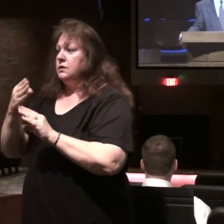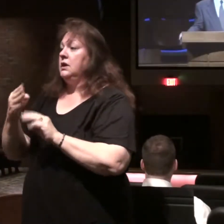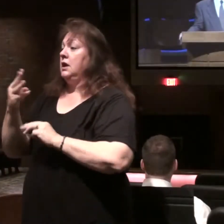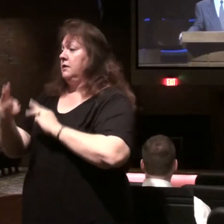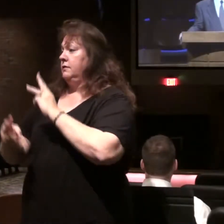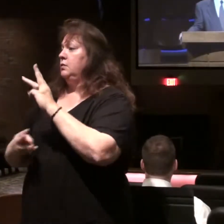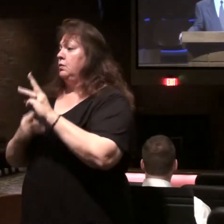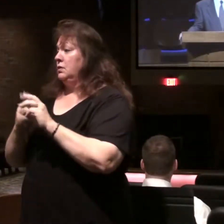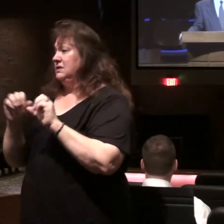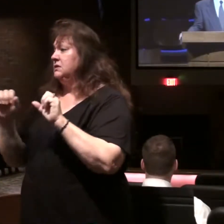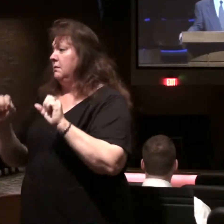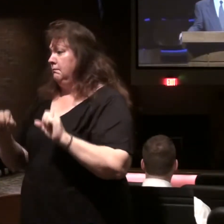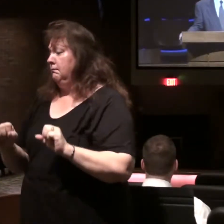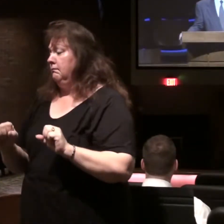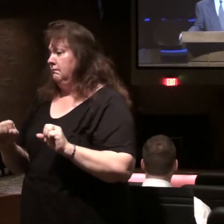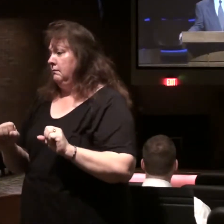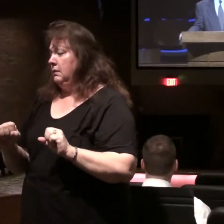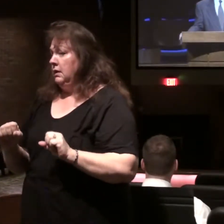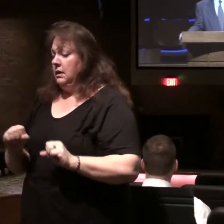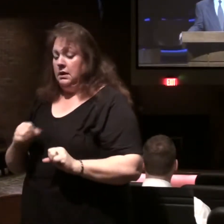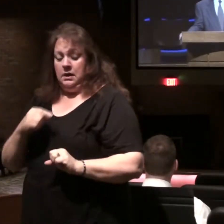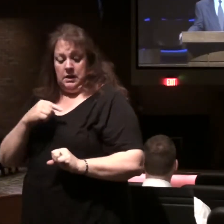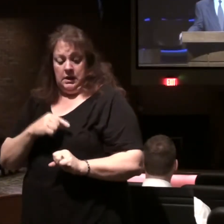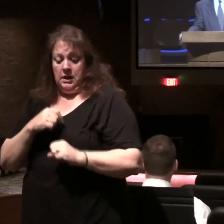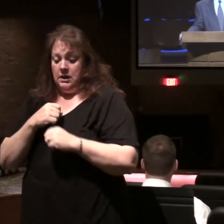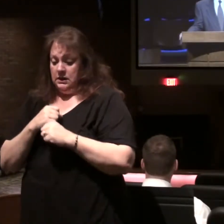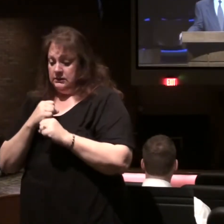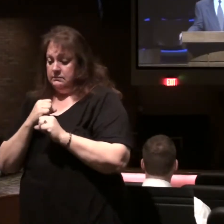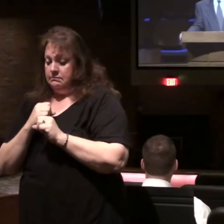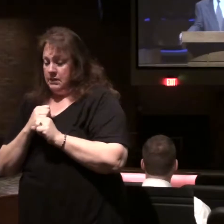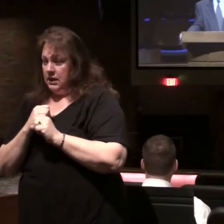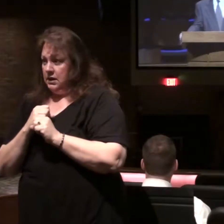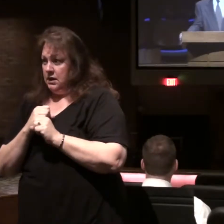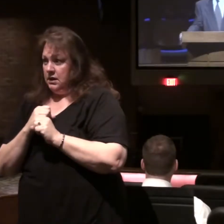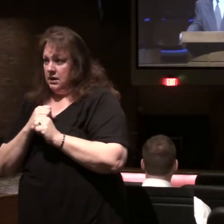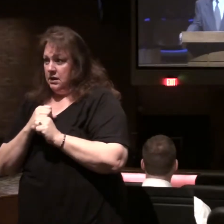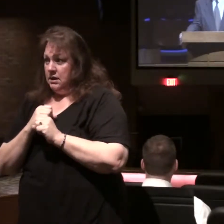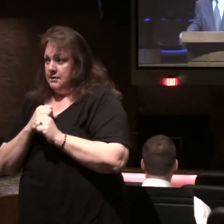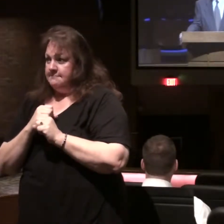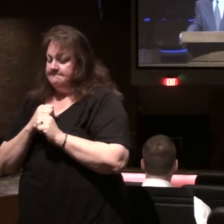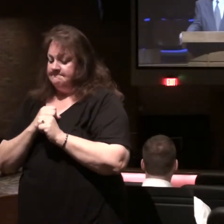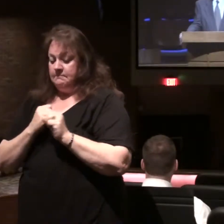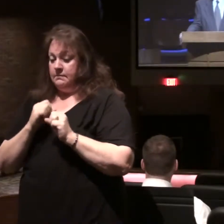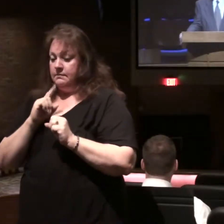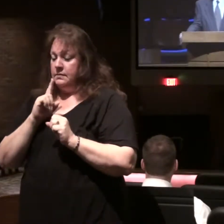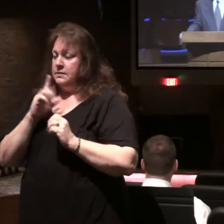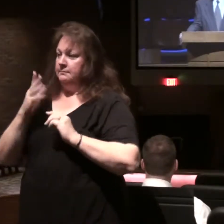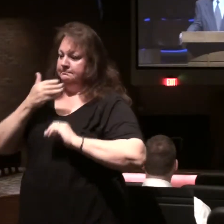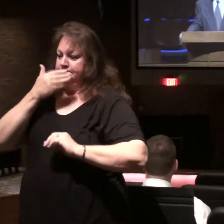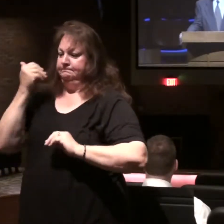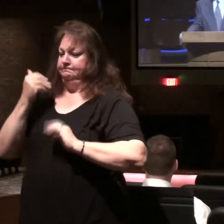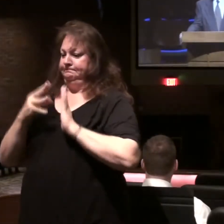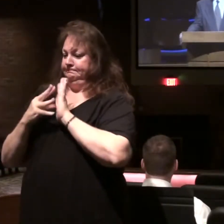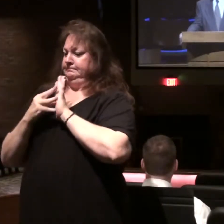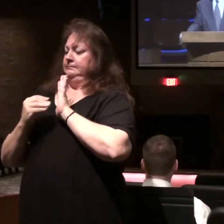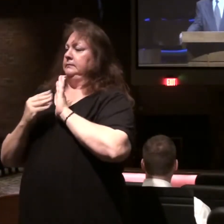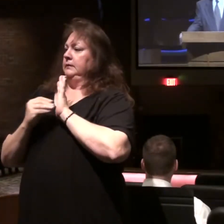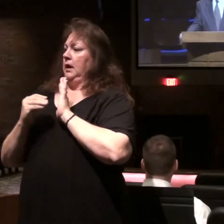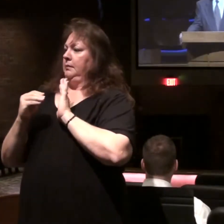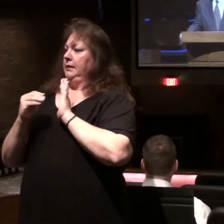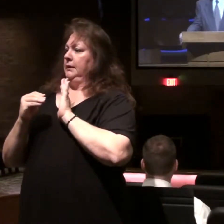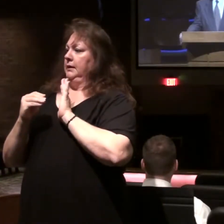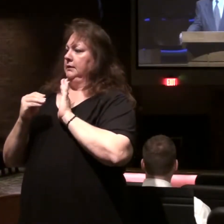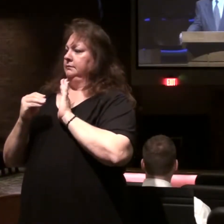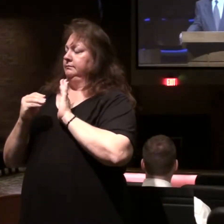this world system, where he is creating the ultimate counterfeit to what God